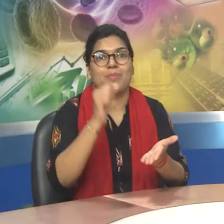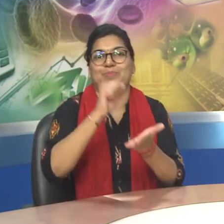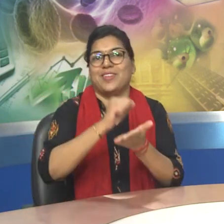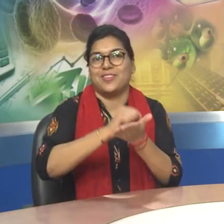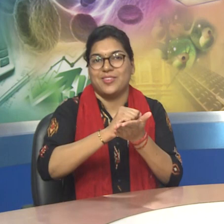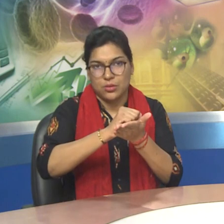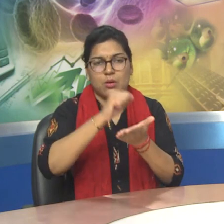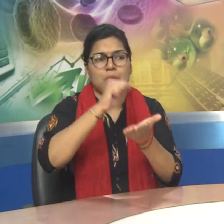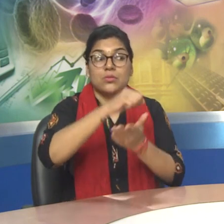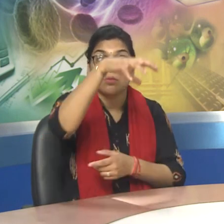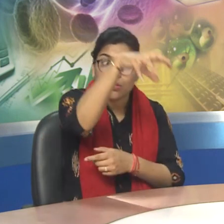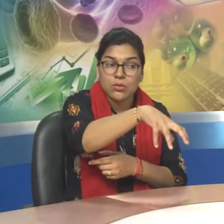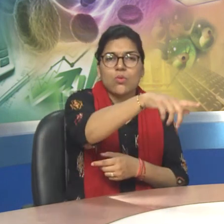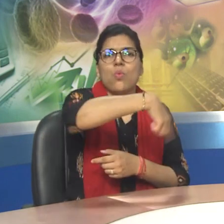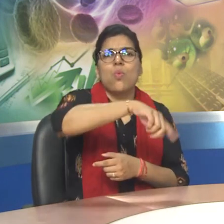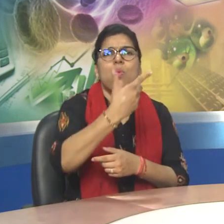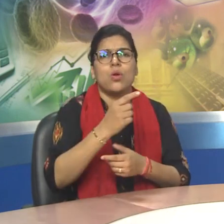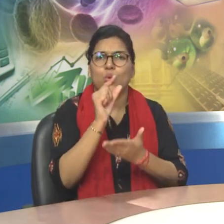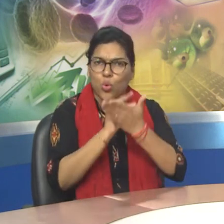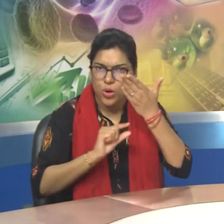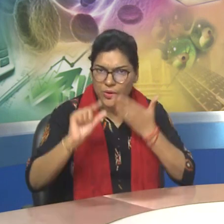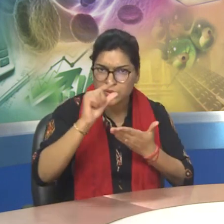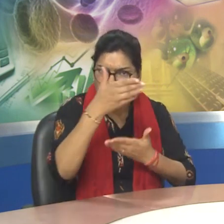The last interest years. The last course course that the that